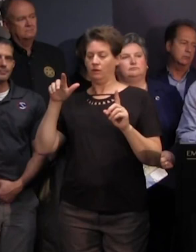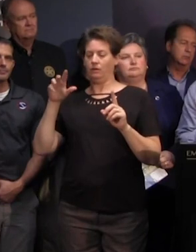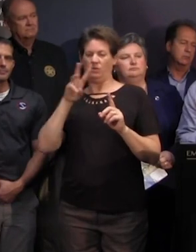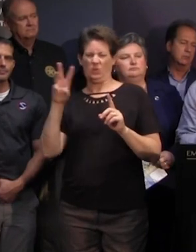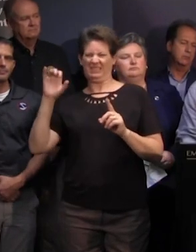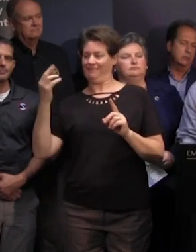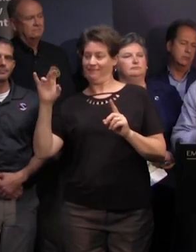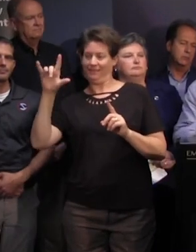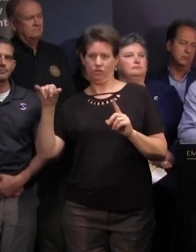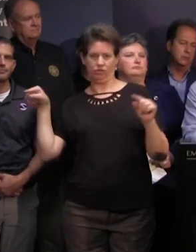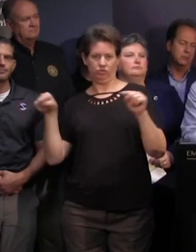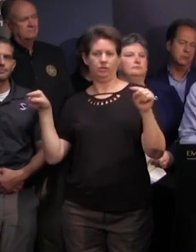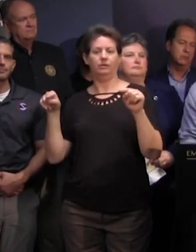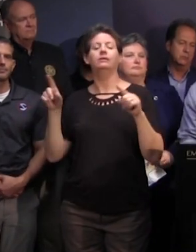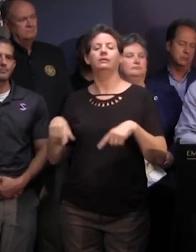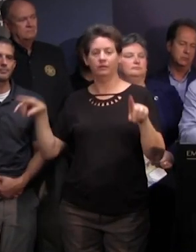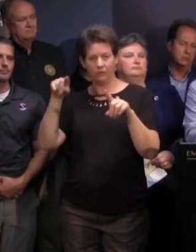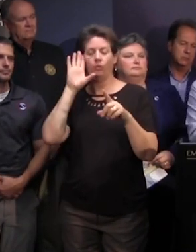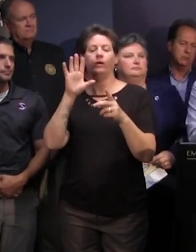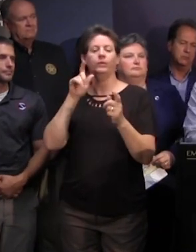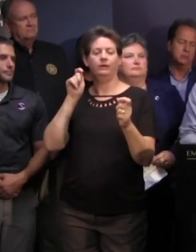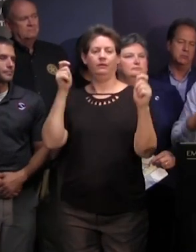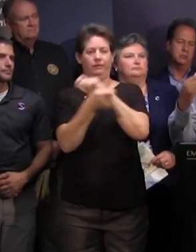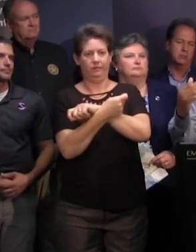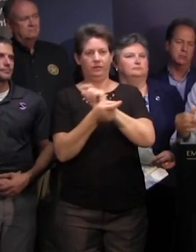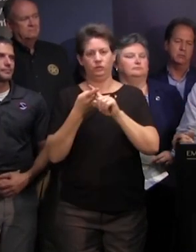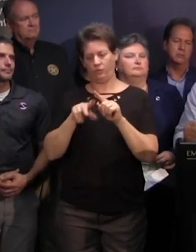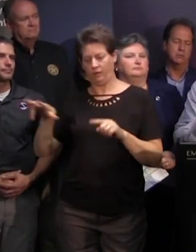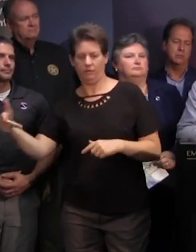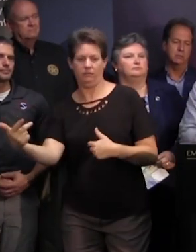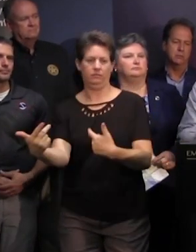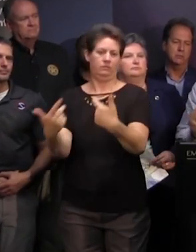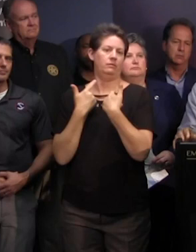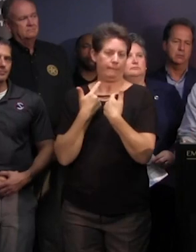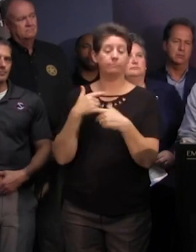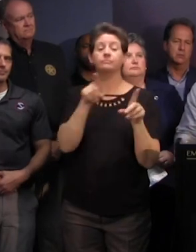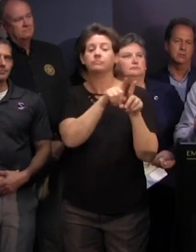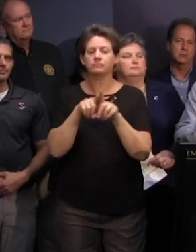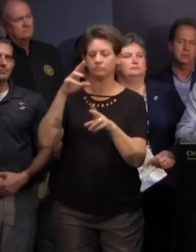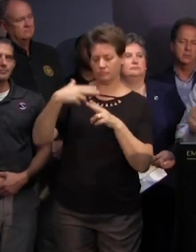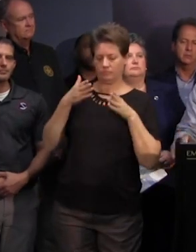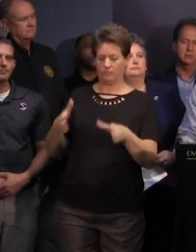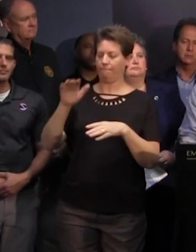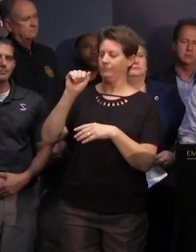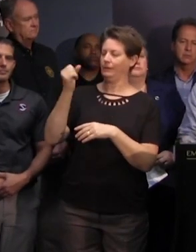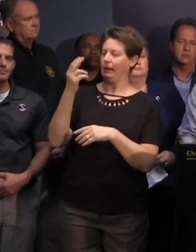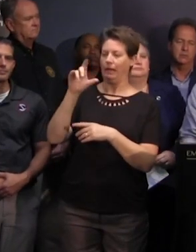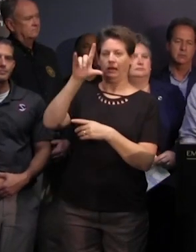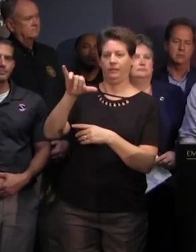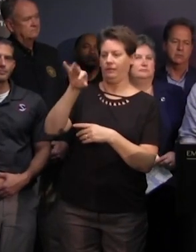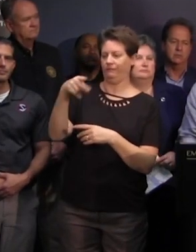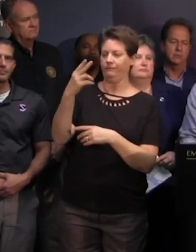of those lanes will be diverted to the reverted side also ashley phosphate us 78